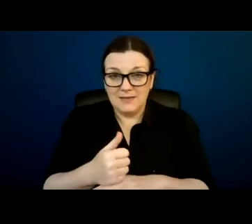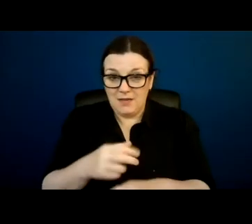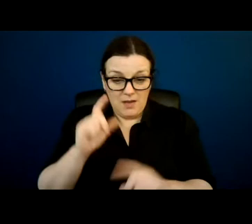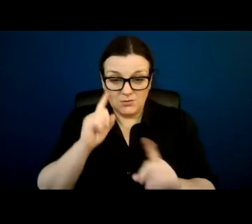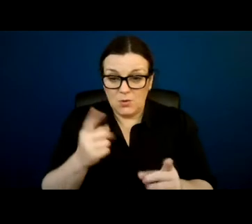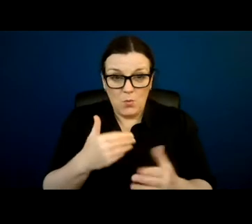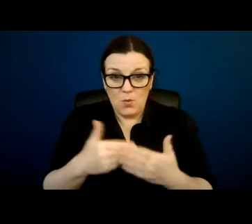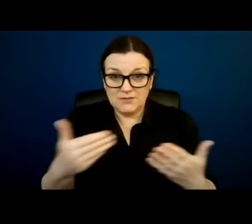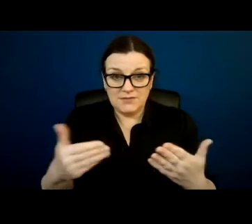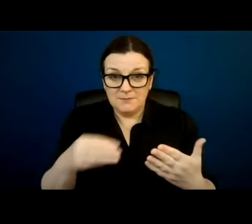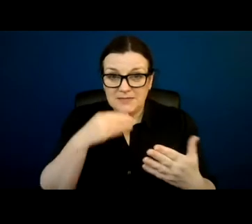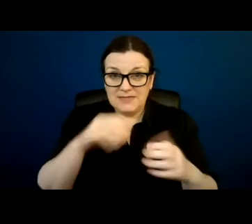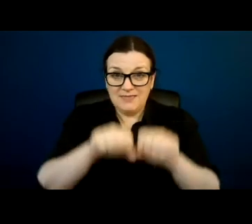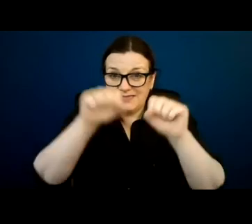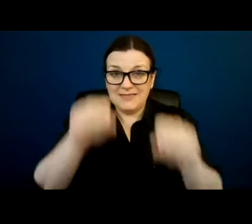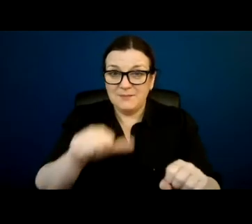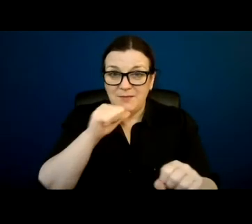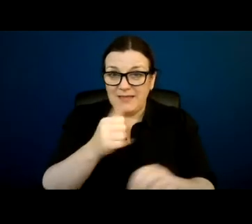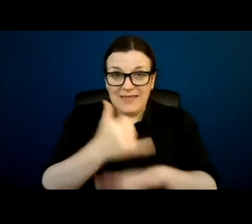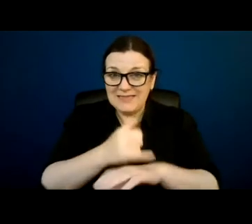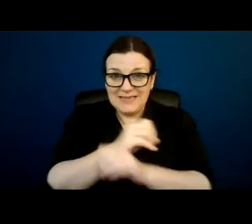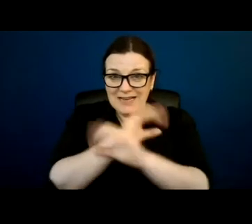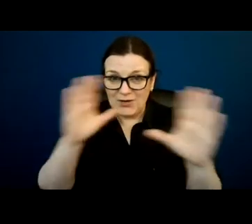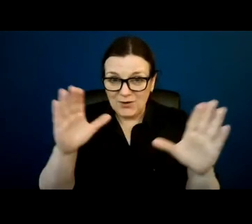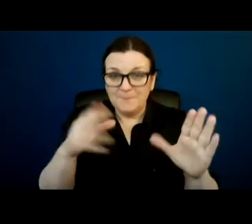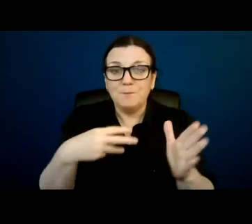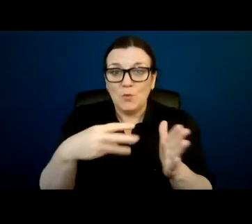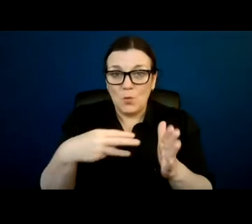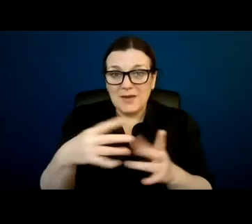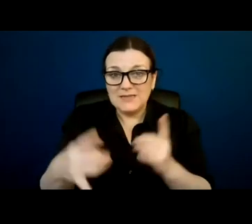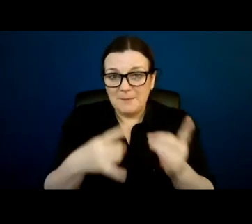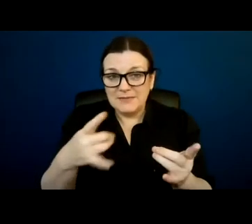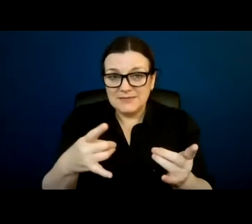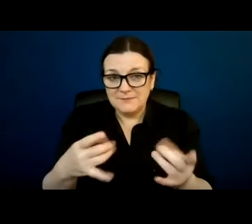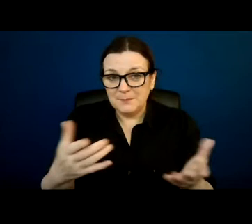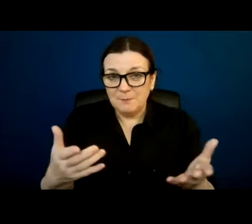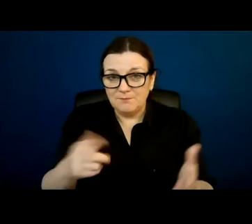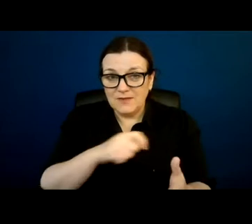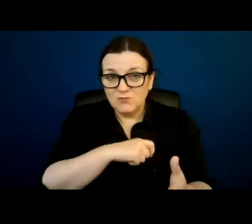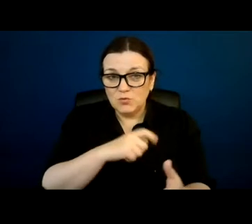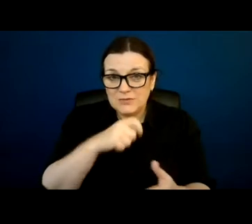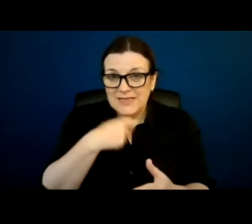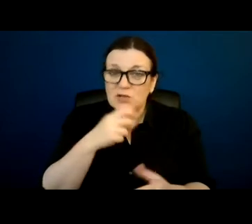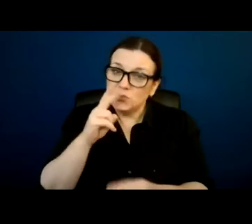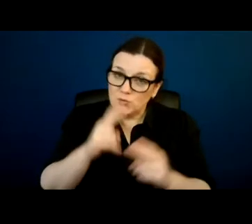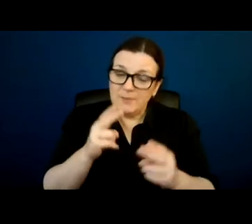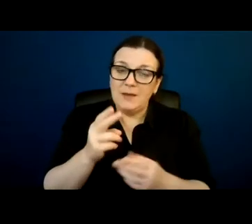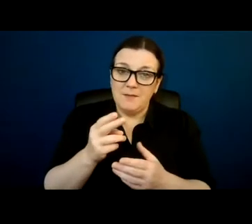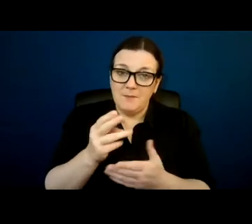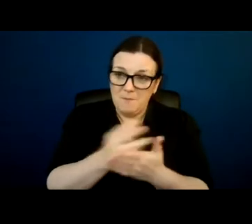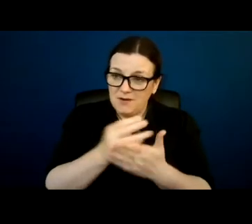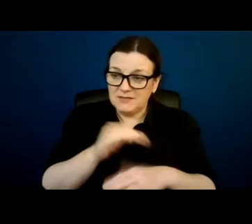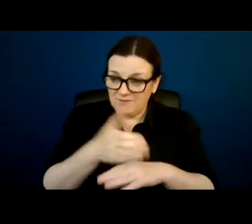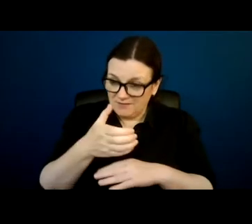the systems still aren't clear when it happens. I mean, it's absolutely true to say this should become part of the core curriculum for professional